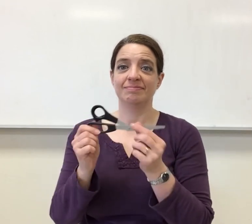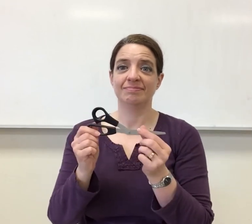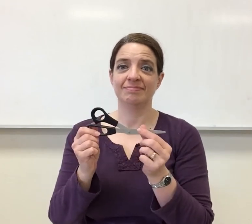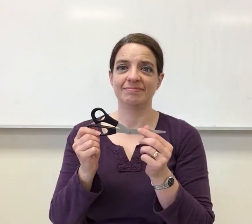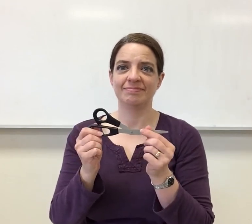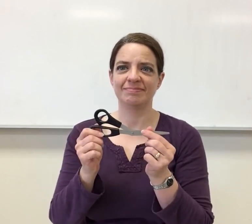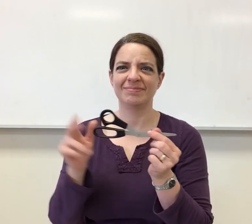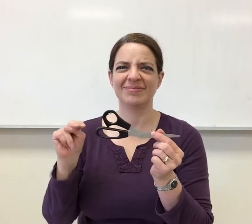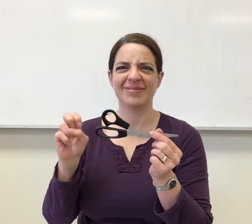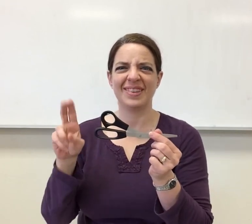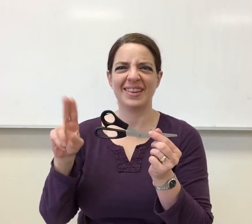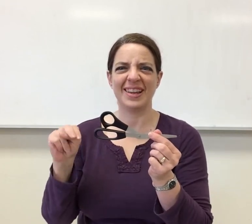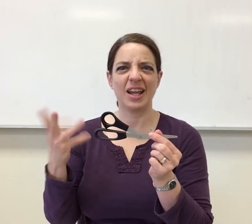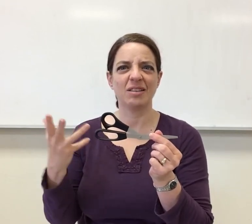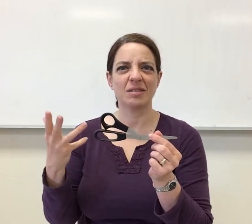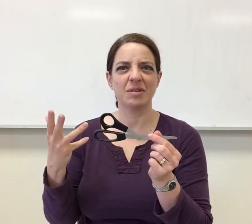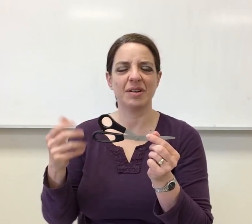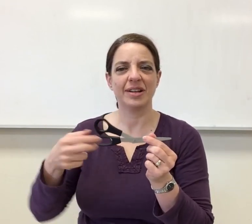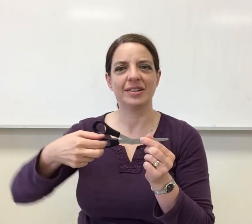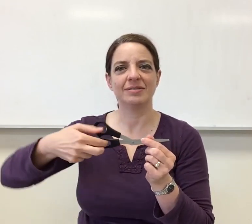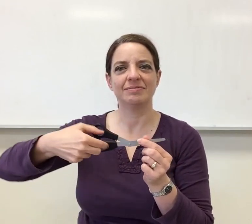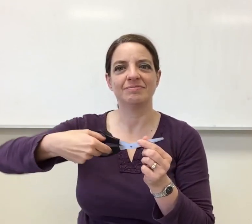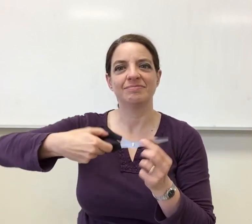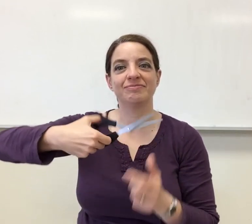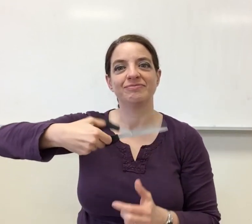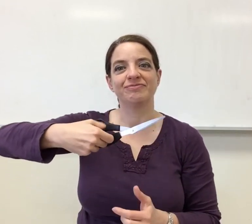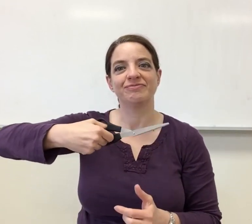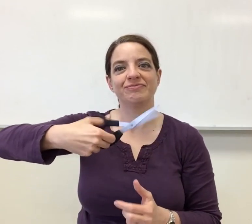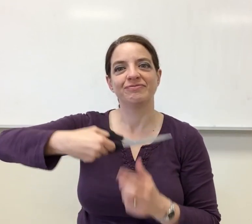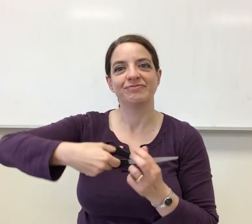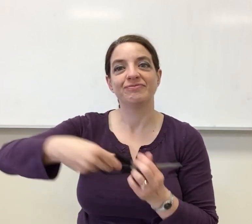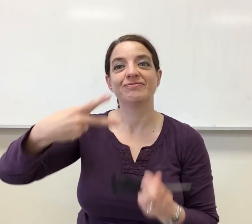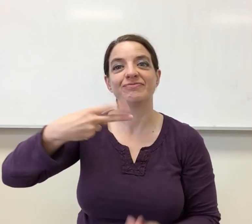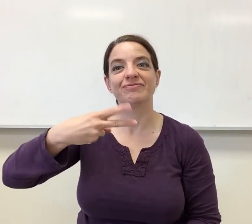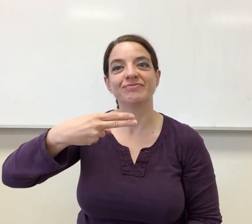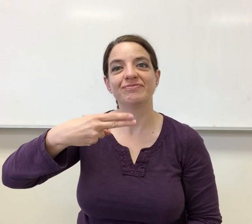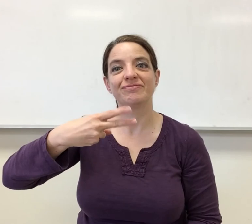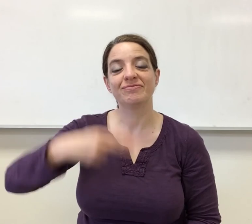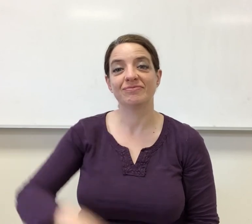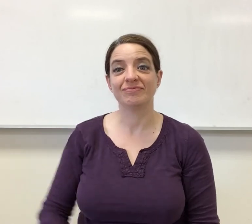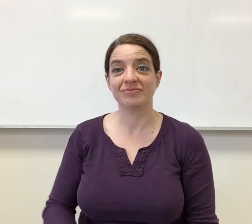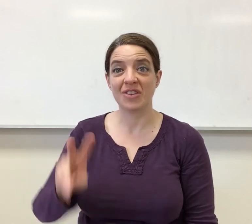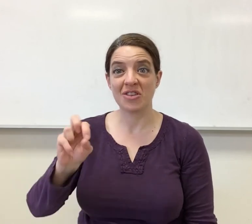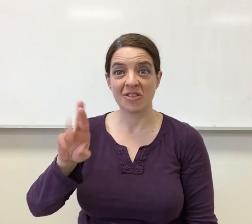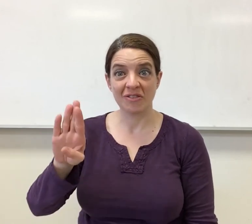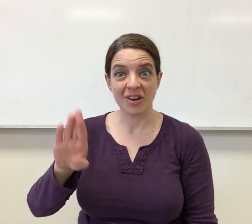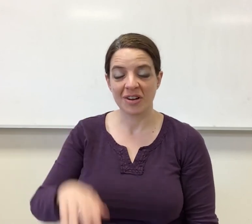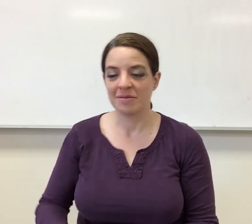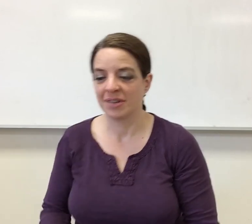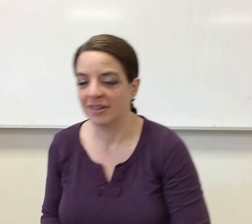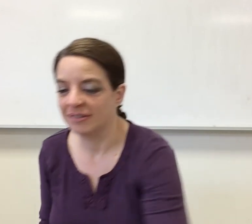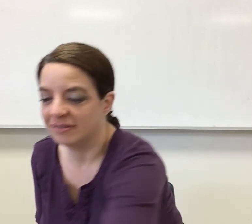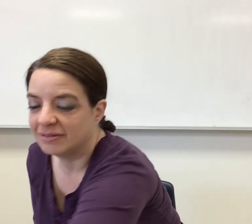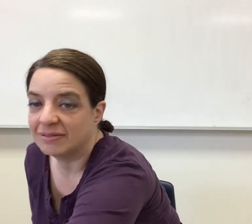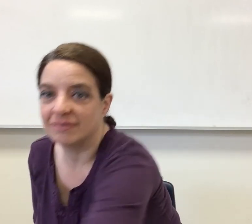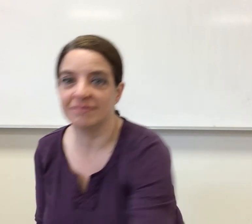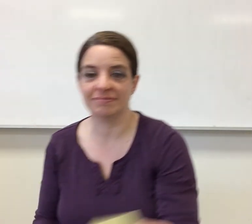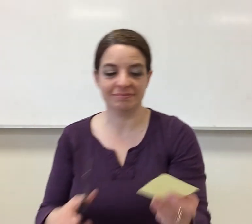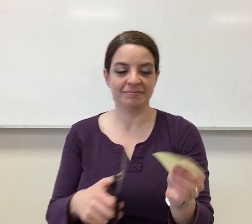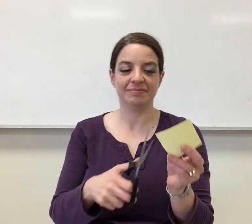How about these? It's a pair of scissors. So the noun, it's going to be a small repeated movement. But the verb, like if I